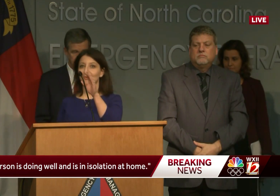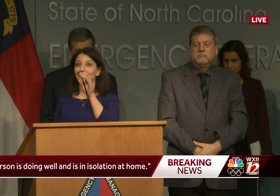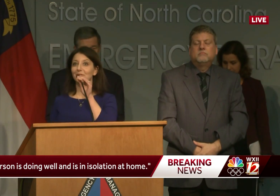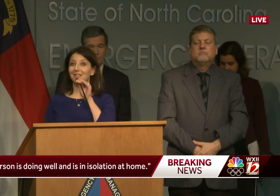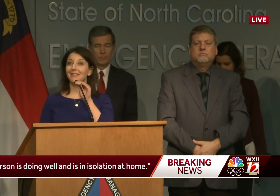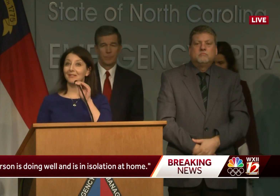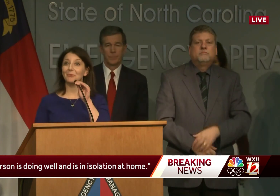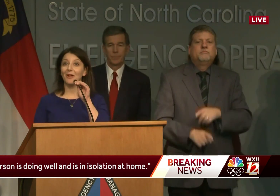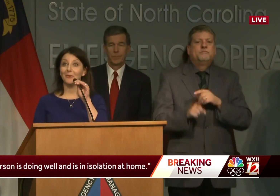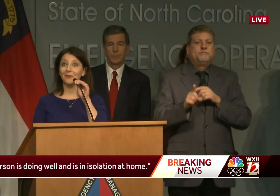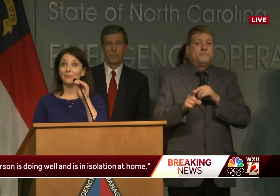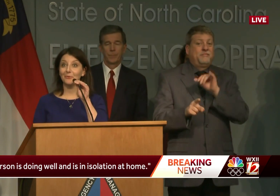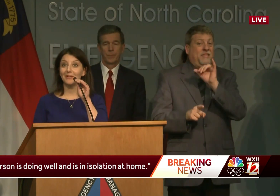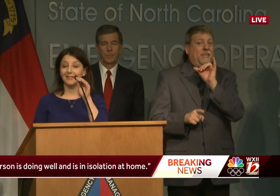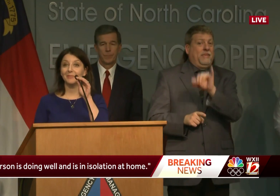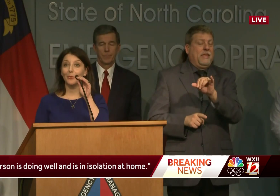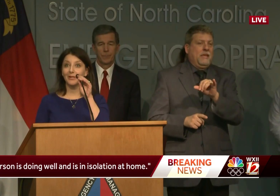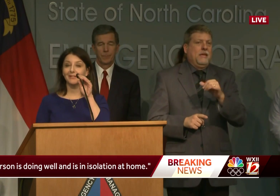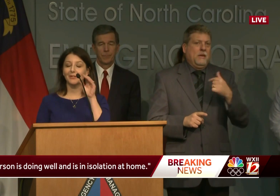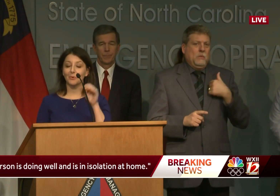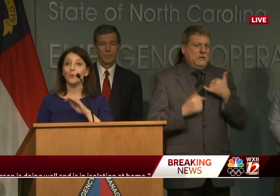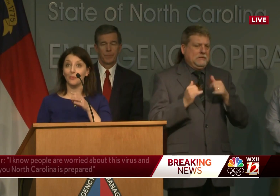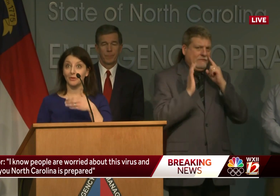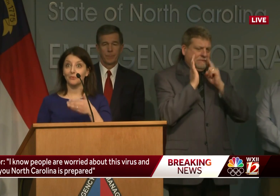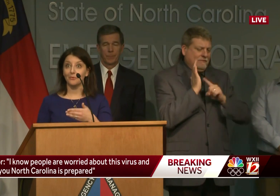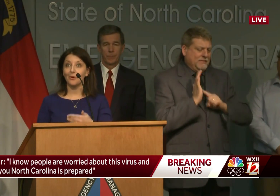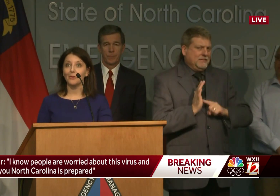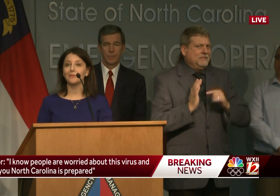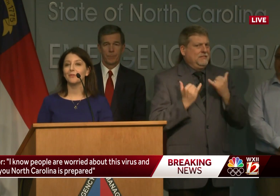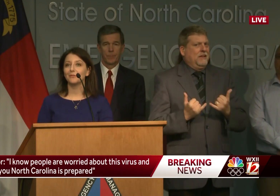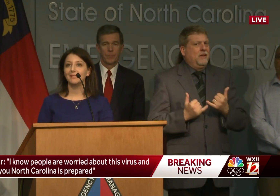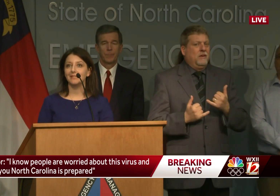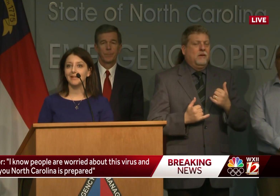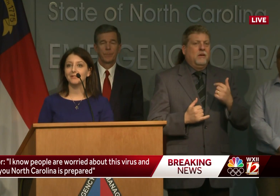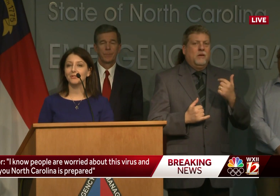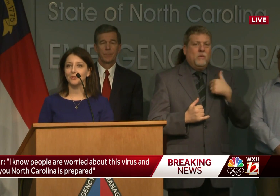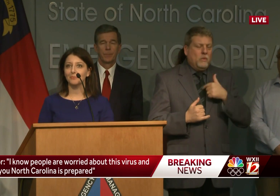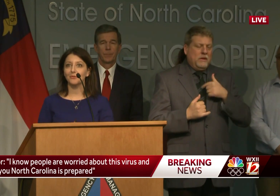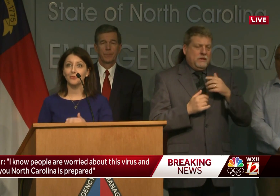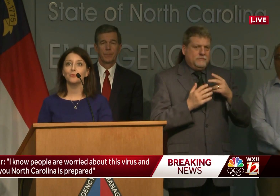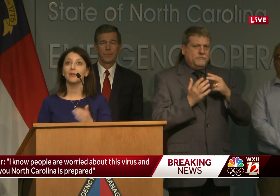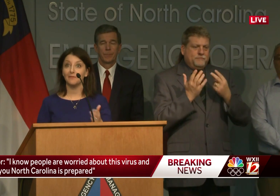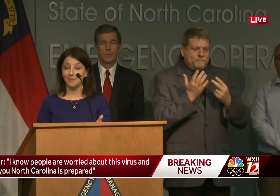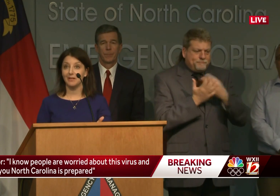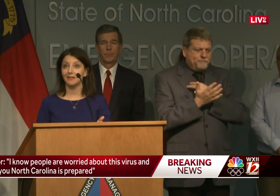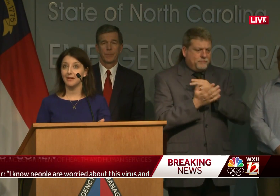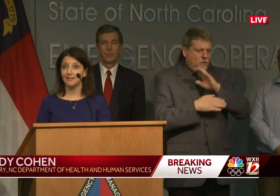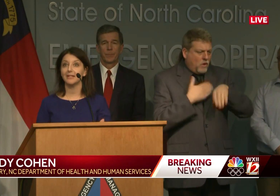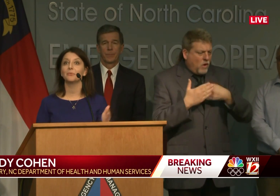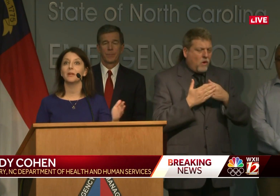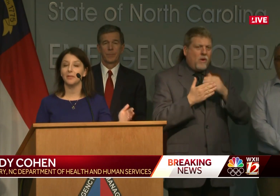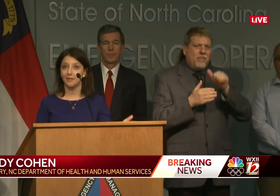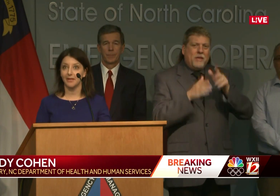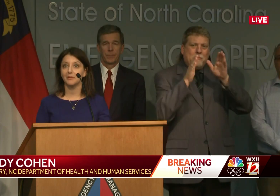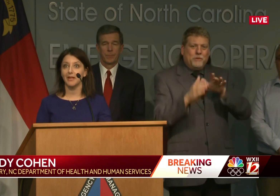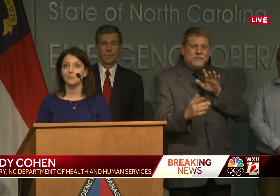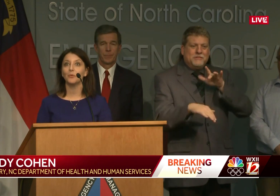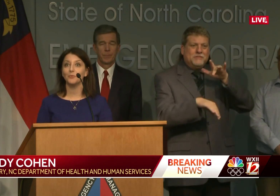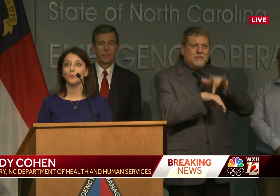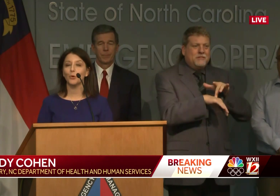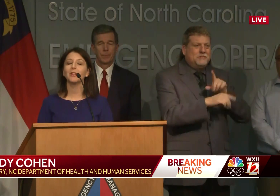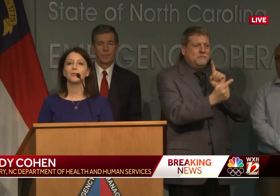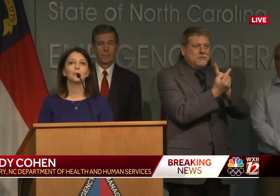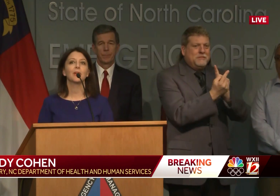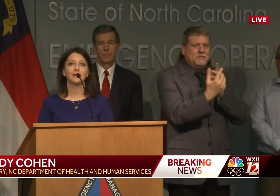So those are details that we're not going through at this point, so we're going through all of those details in terms of who have they been in contact with and